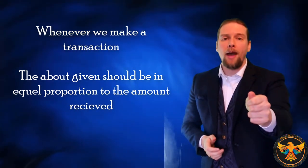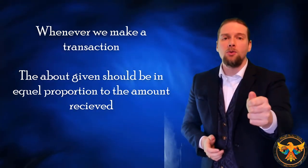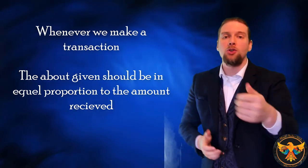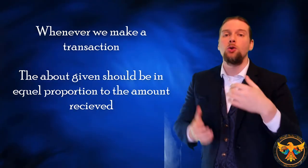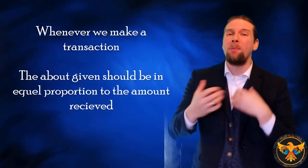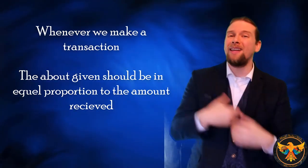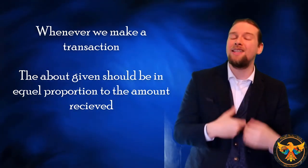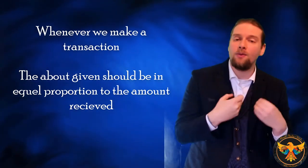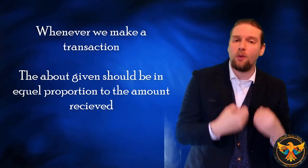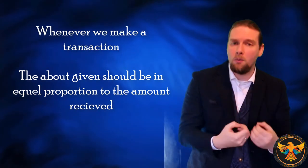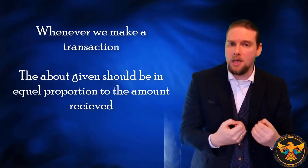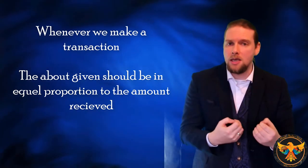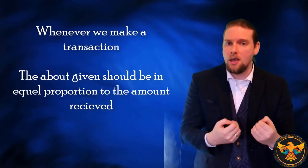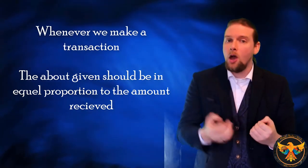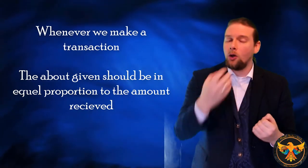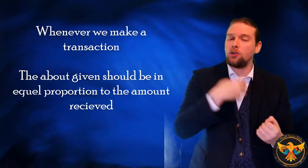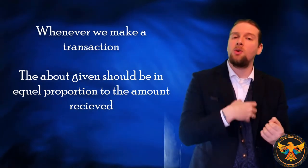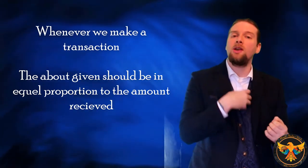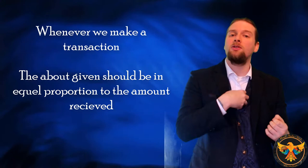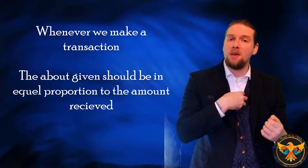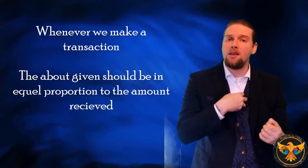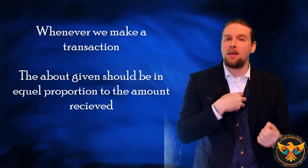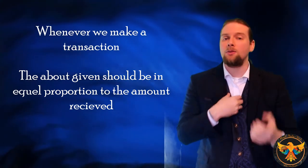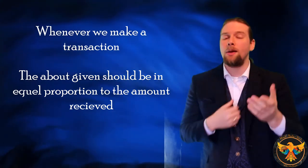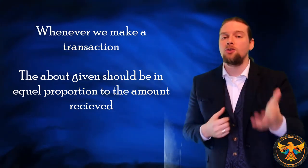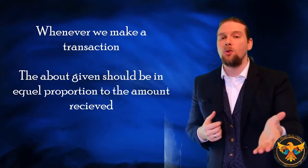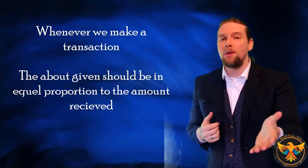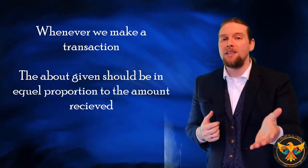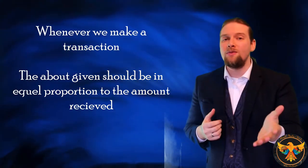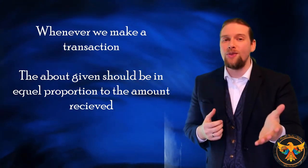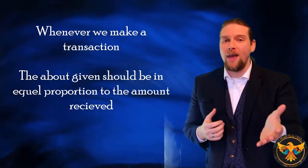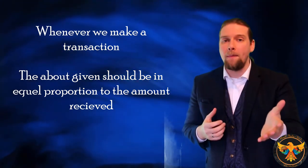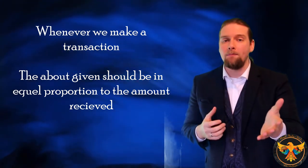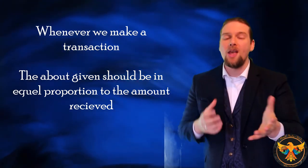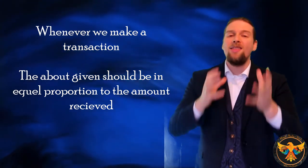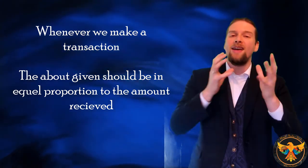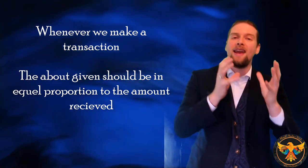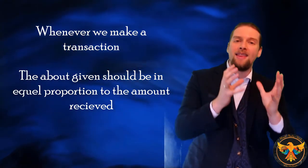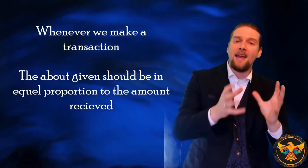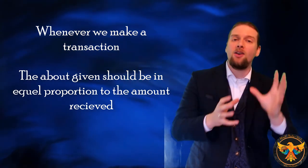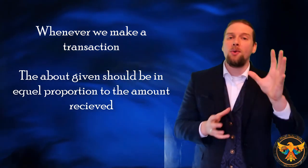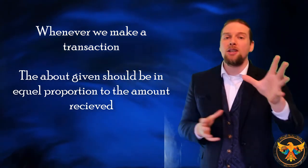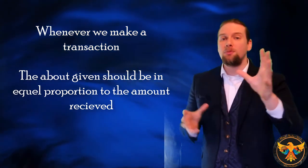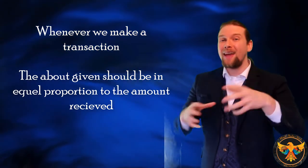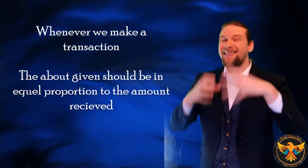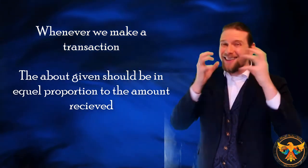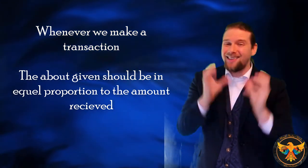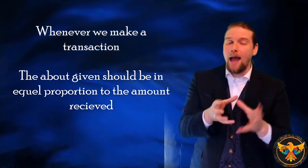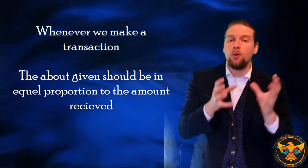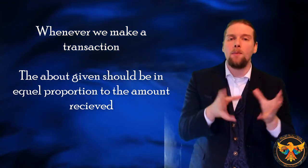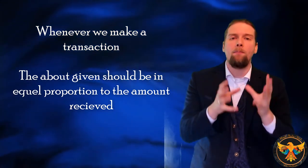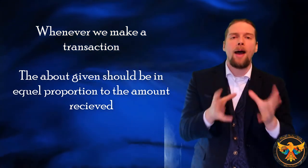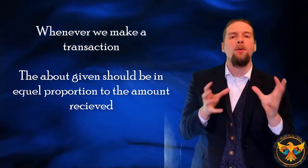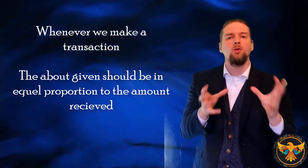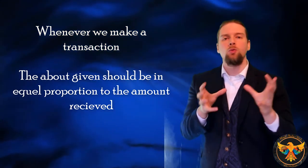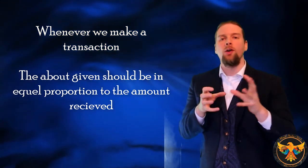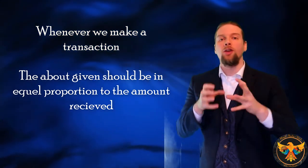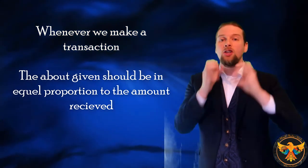to do a painting for me, or someone gives me £1,000 to do a painting for them, then they're going to expect £1,000 worth and